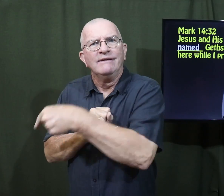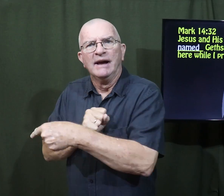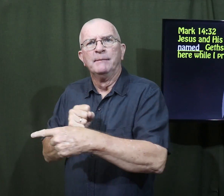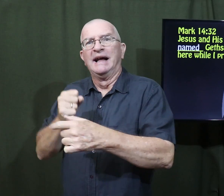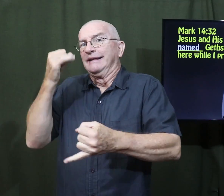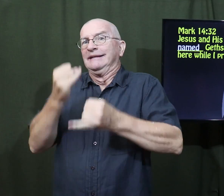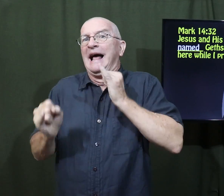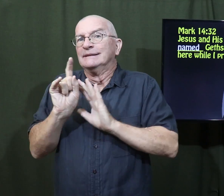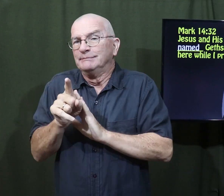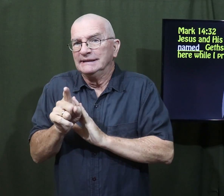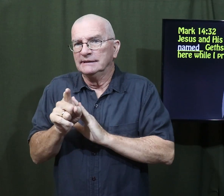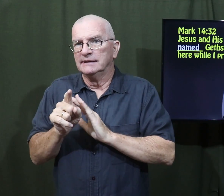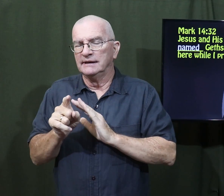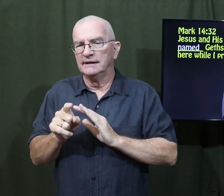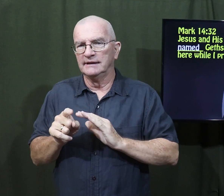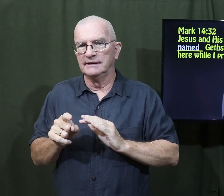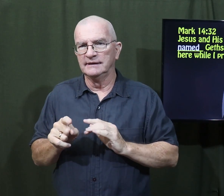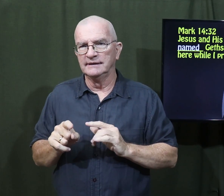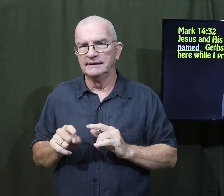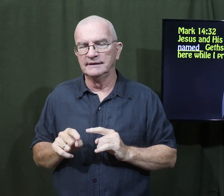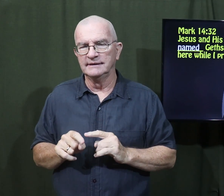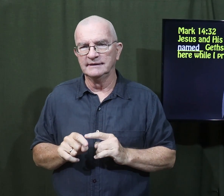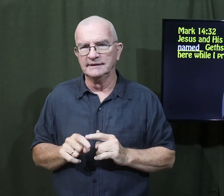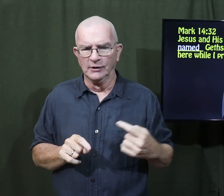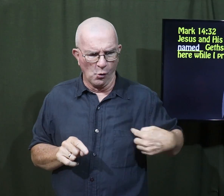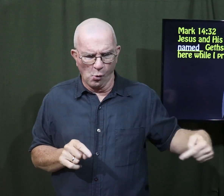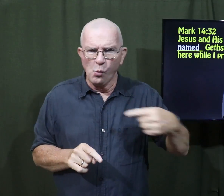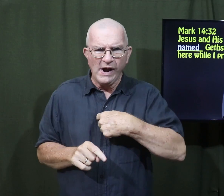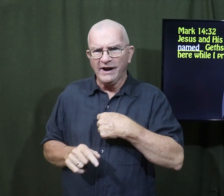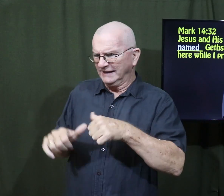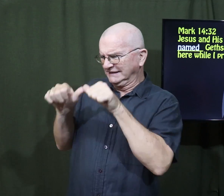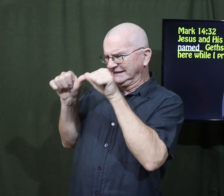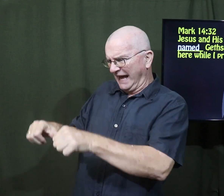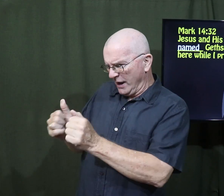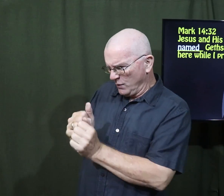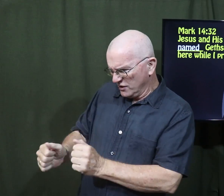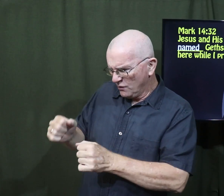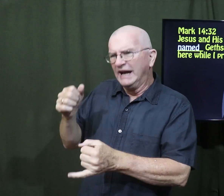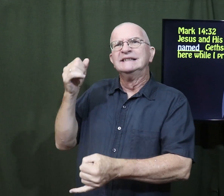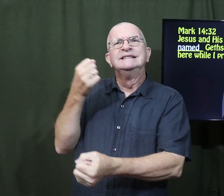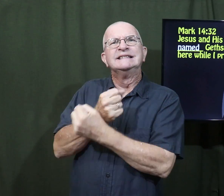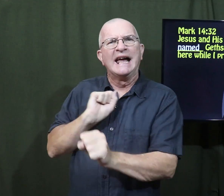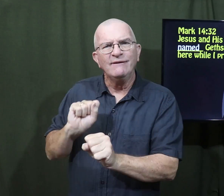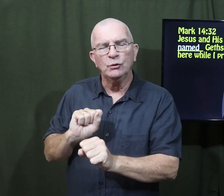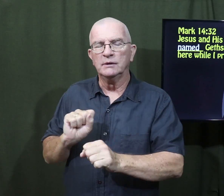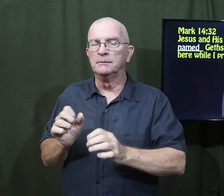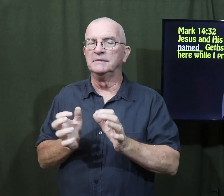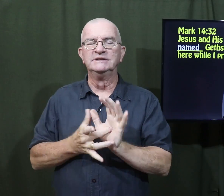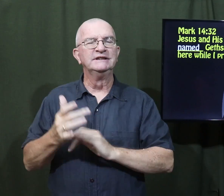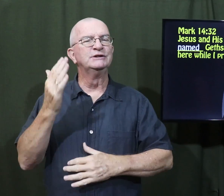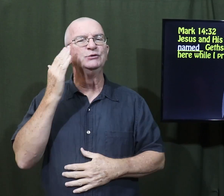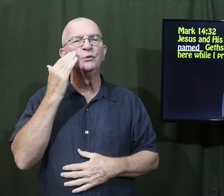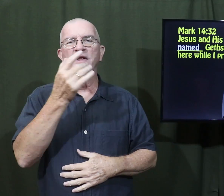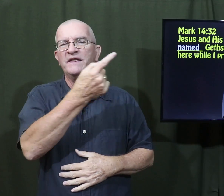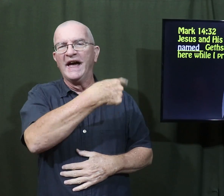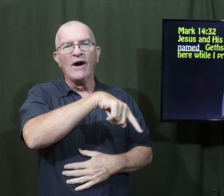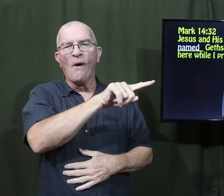Jesus at the last minute somehow. somehow. We're going to stay with you to save you. But Jesus knew